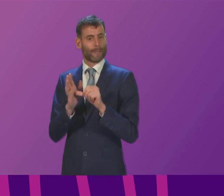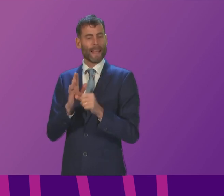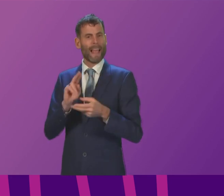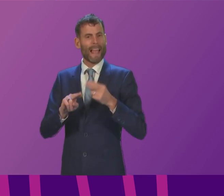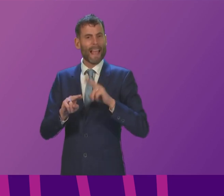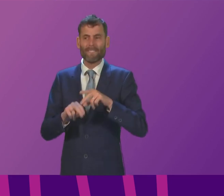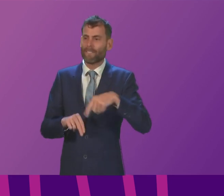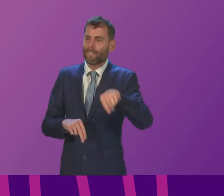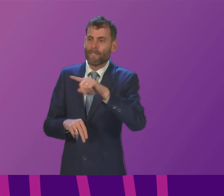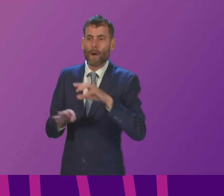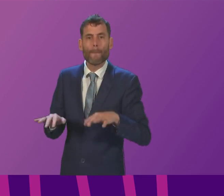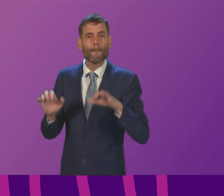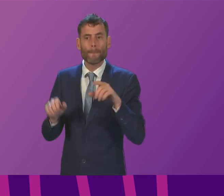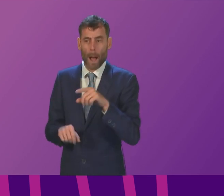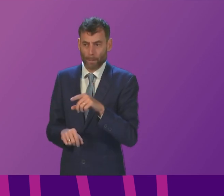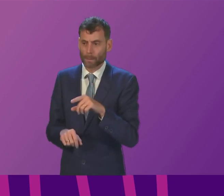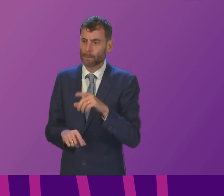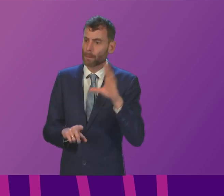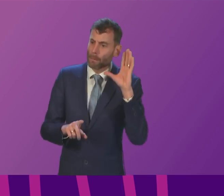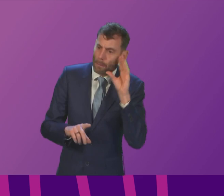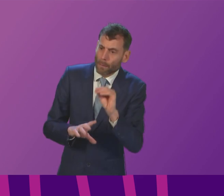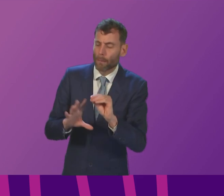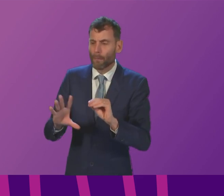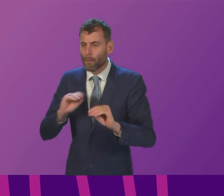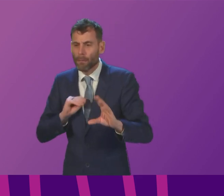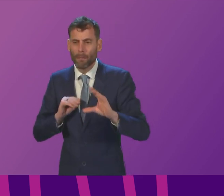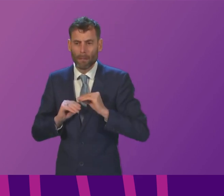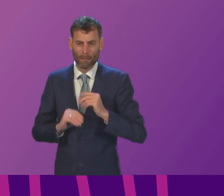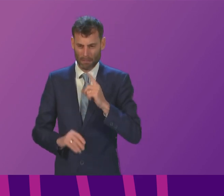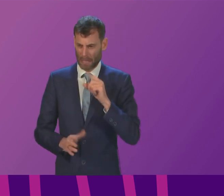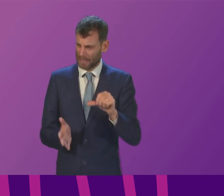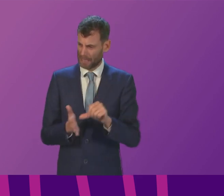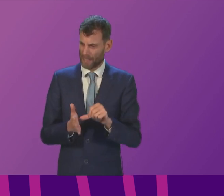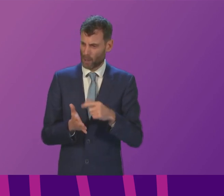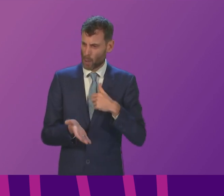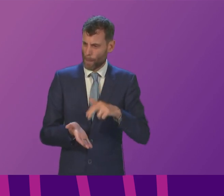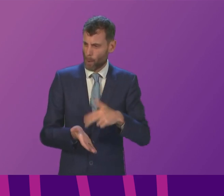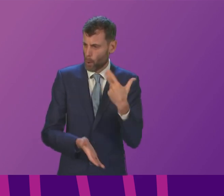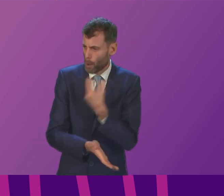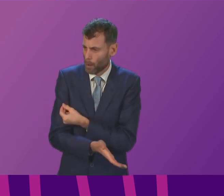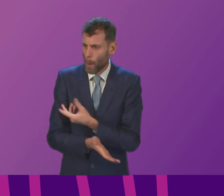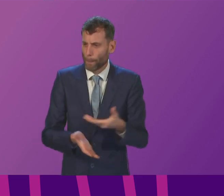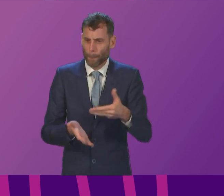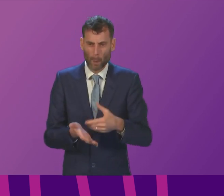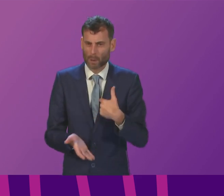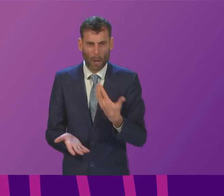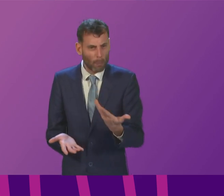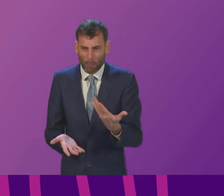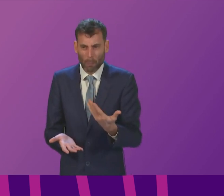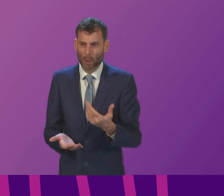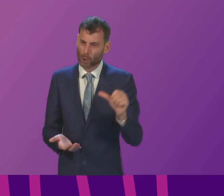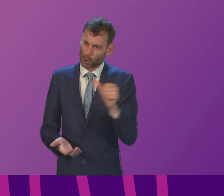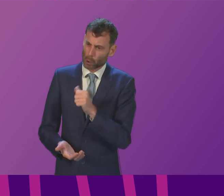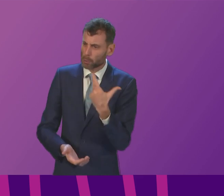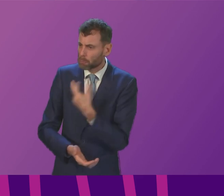hearing reports in their constituencies or regions about people finding it difficult to access either the Covid booster Jags or the